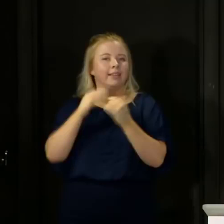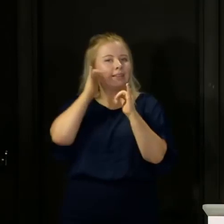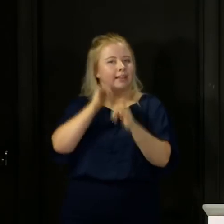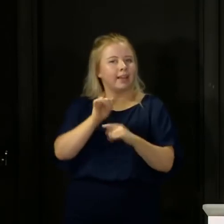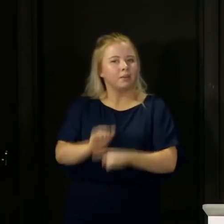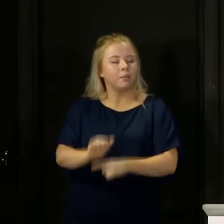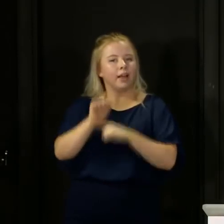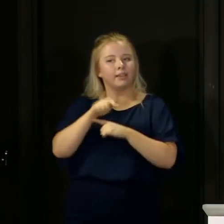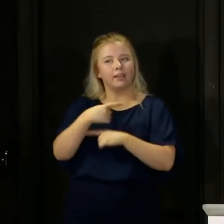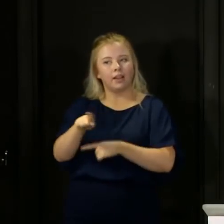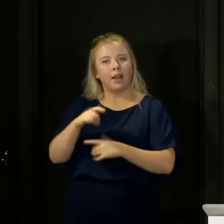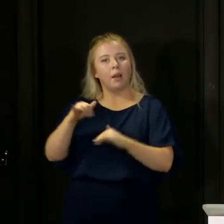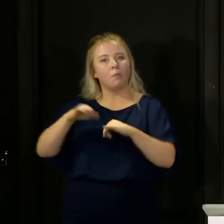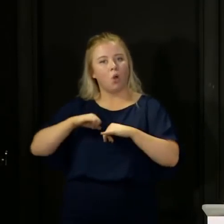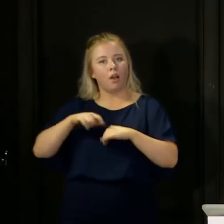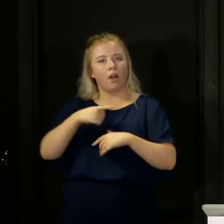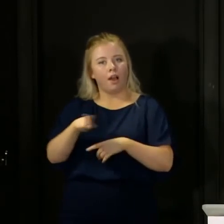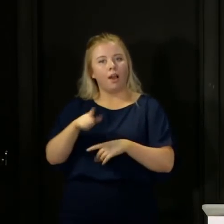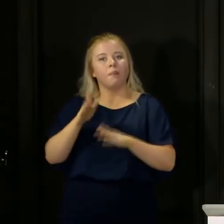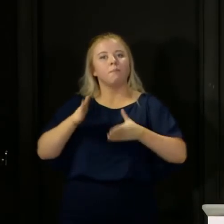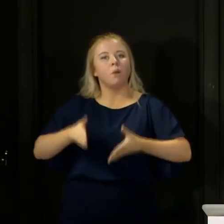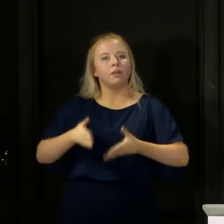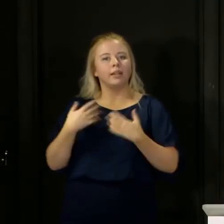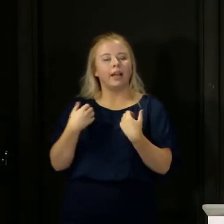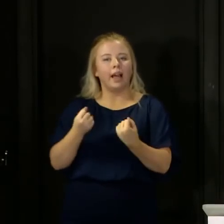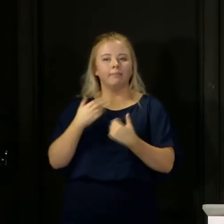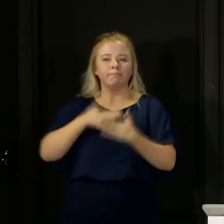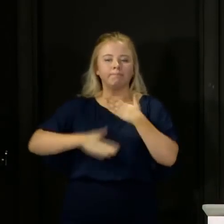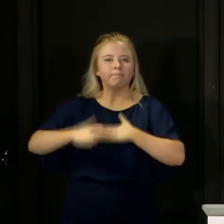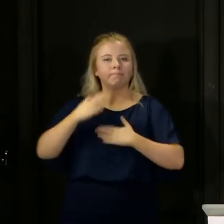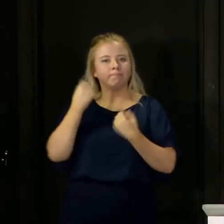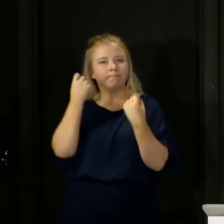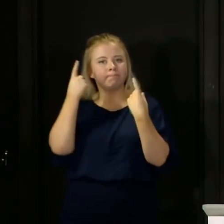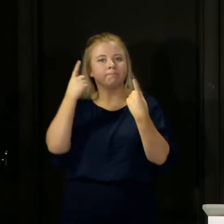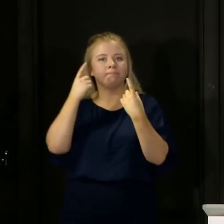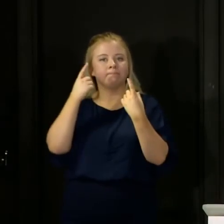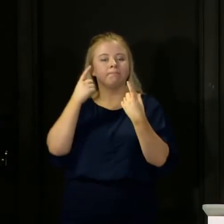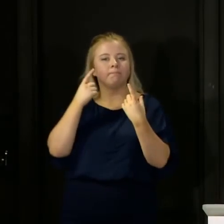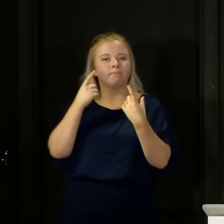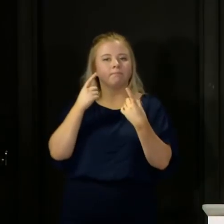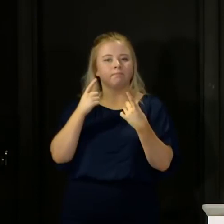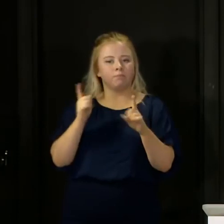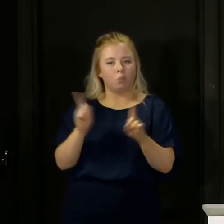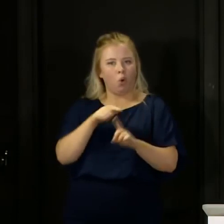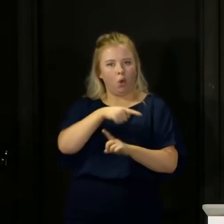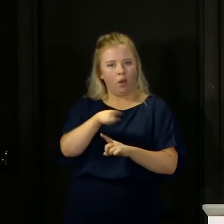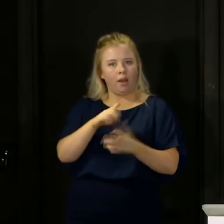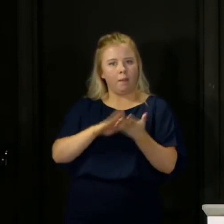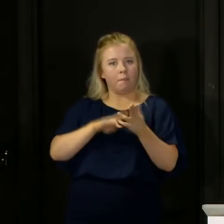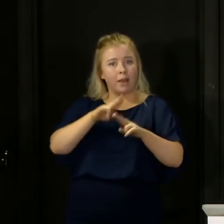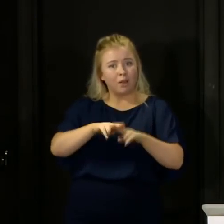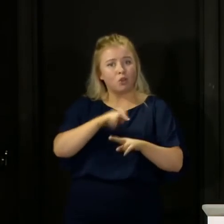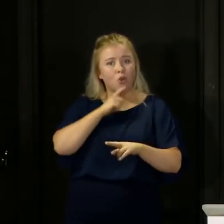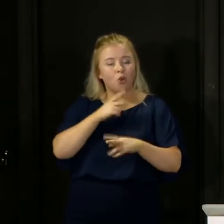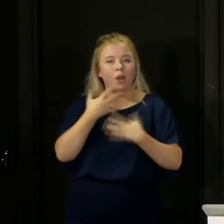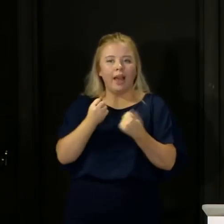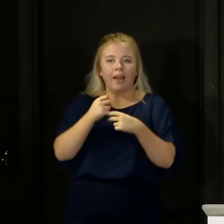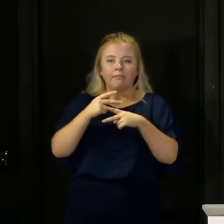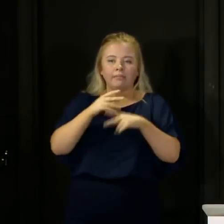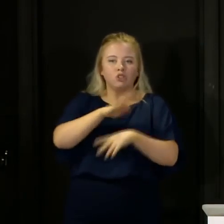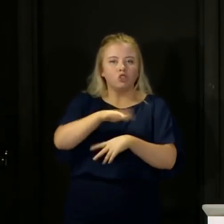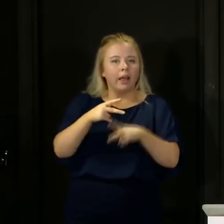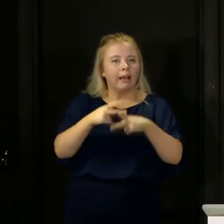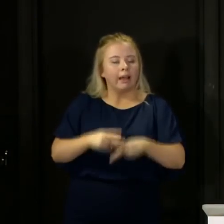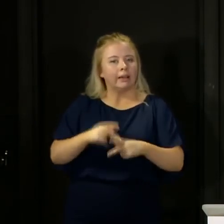employers will have to have a degree of patience and understanding for parents who have childcare challenges